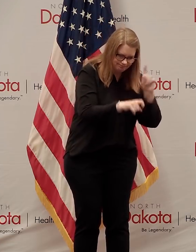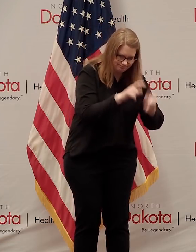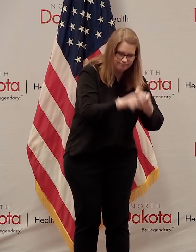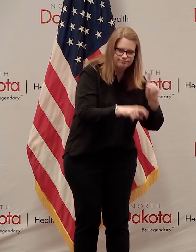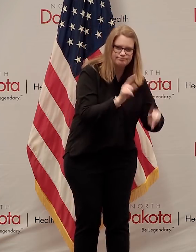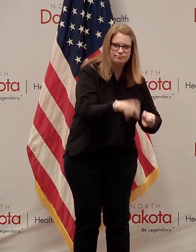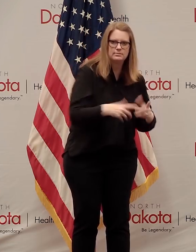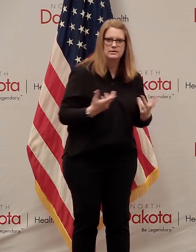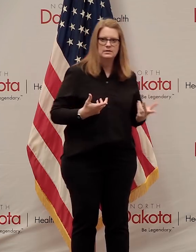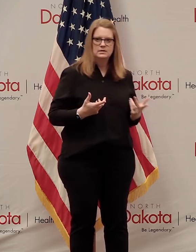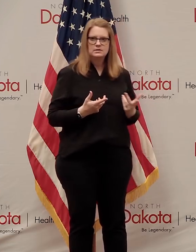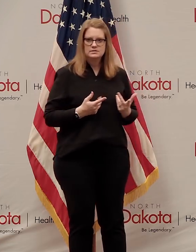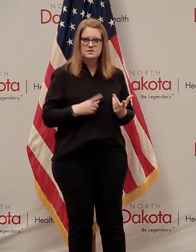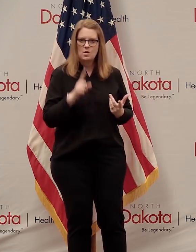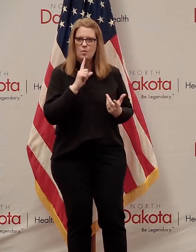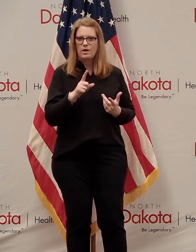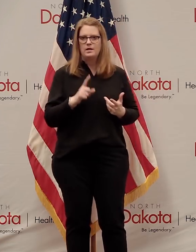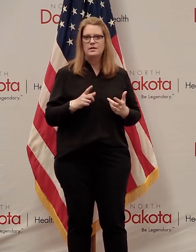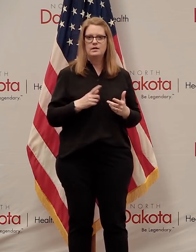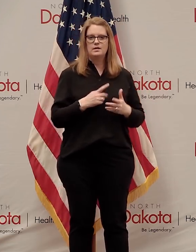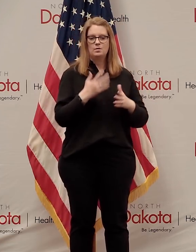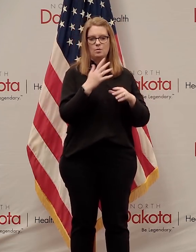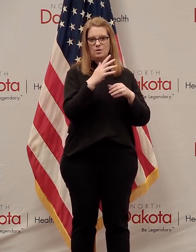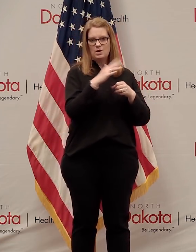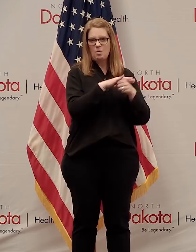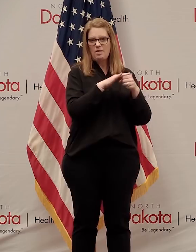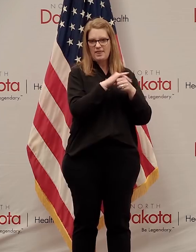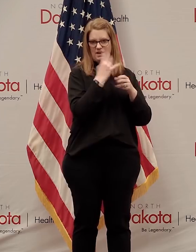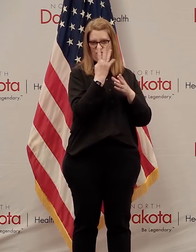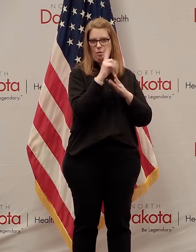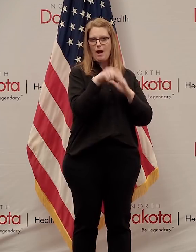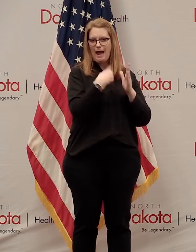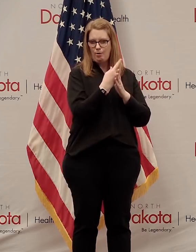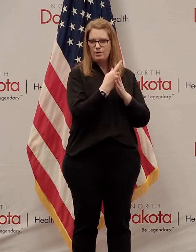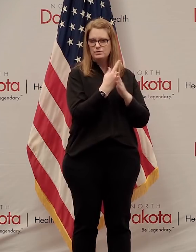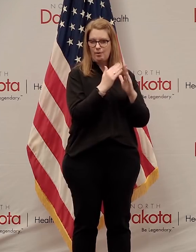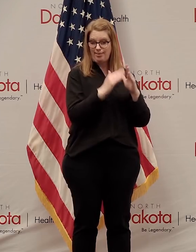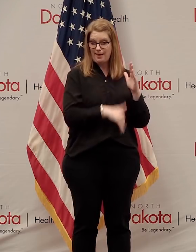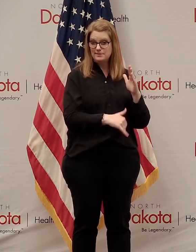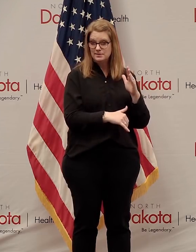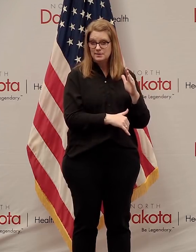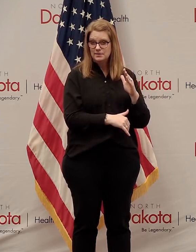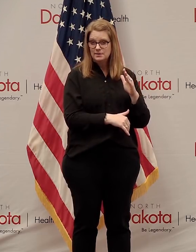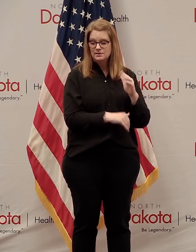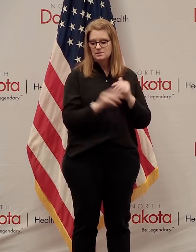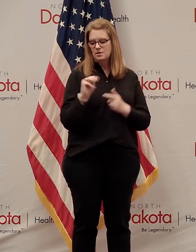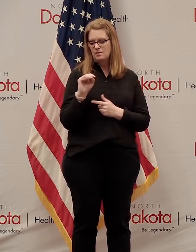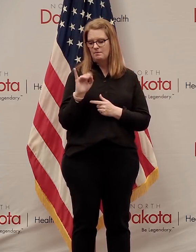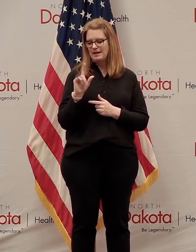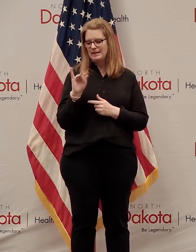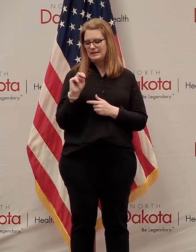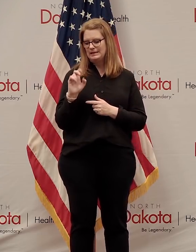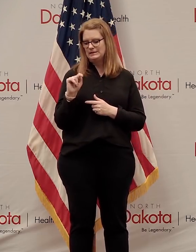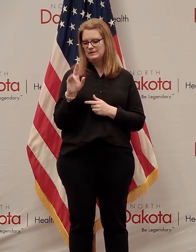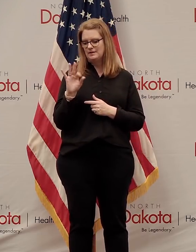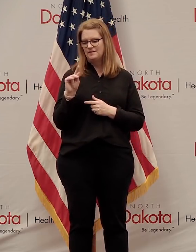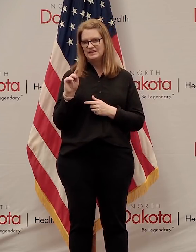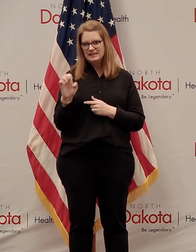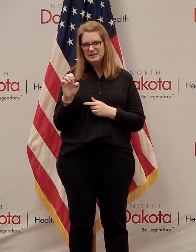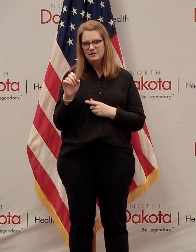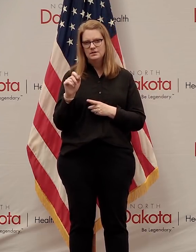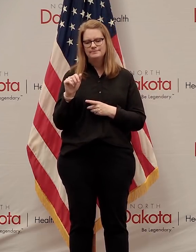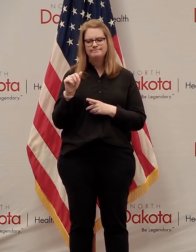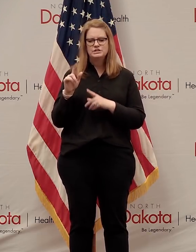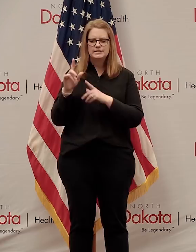can call anybody who's positive within four hours or less. We're doing some, I know Mylan Tufty's doing some checking with